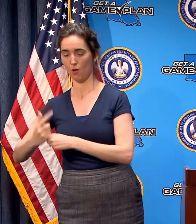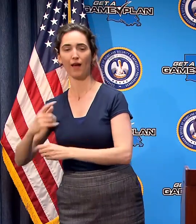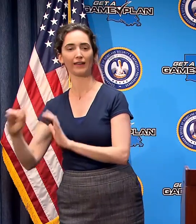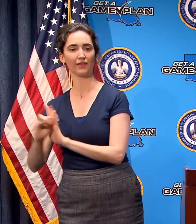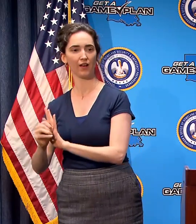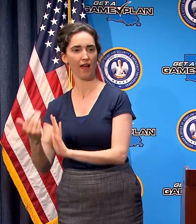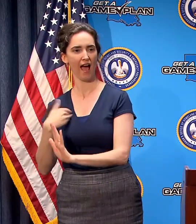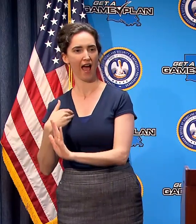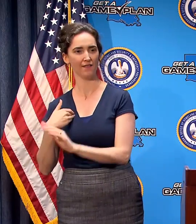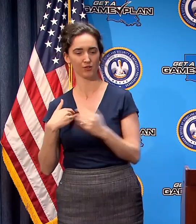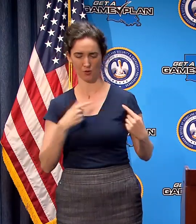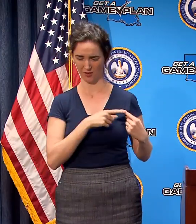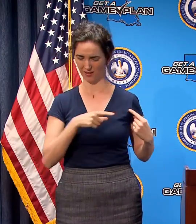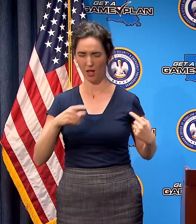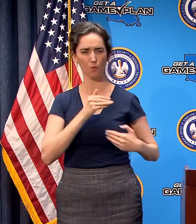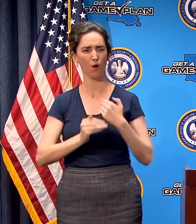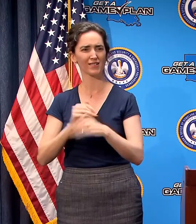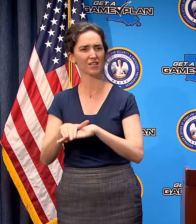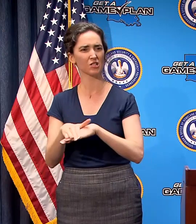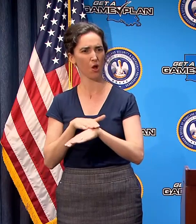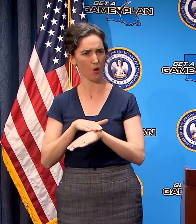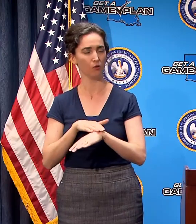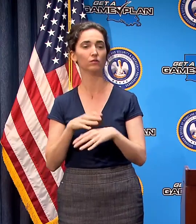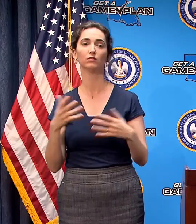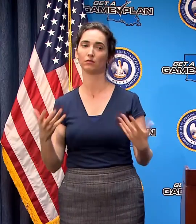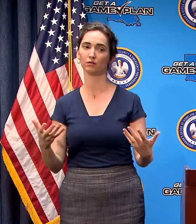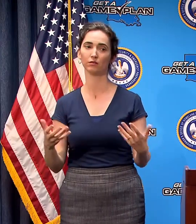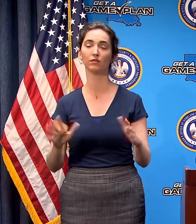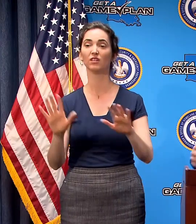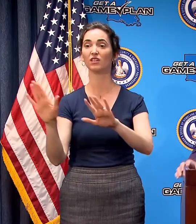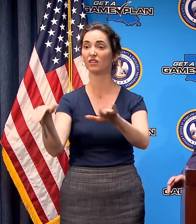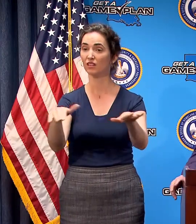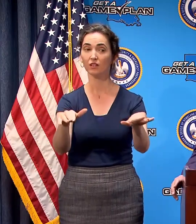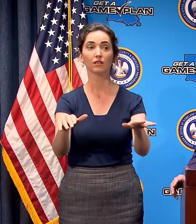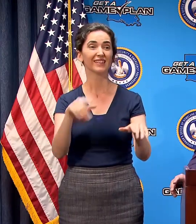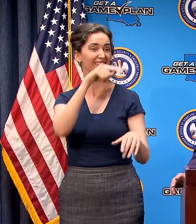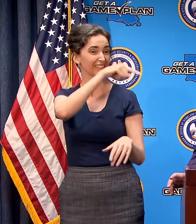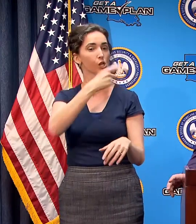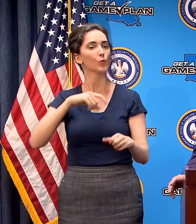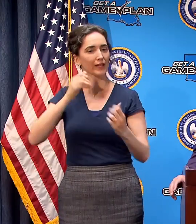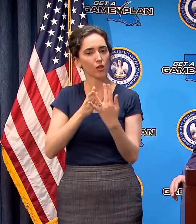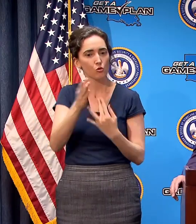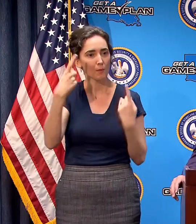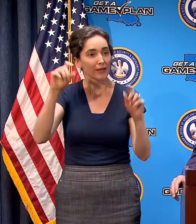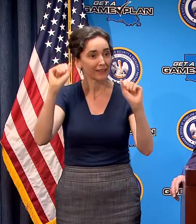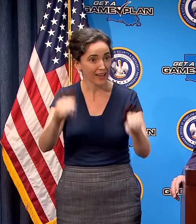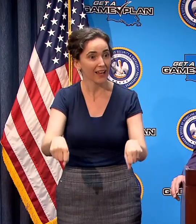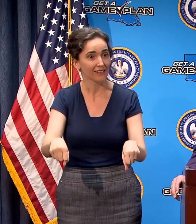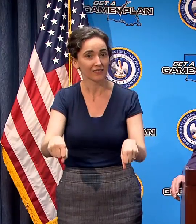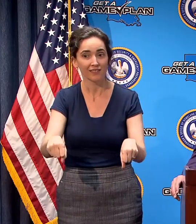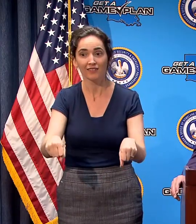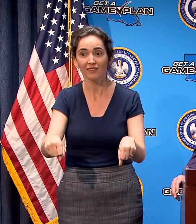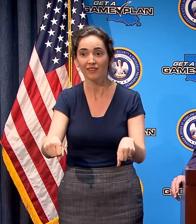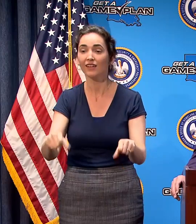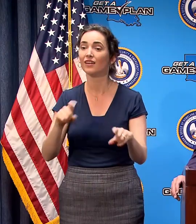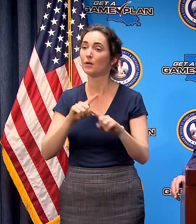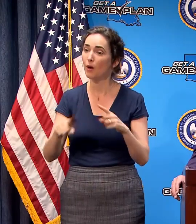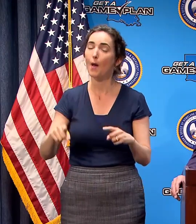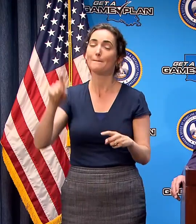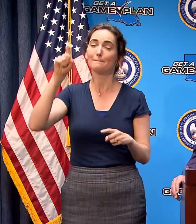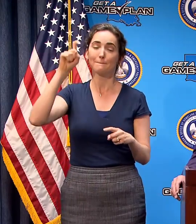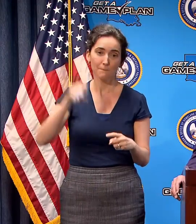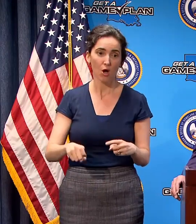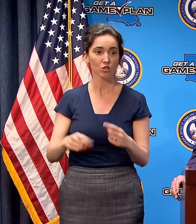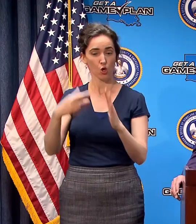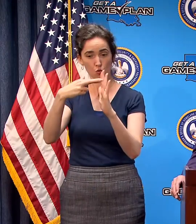so we we just have to act now and i want to tell you we can get past this but we're going to have to take these